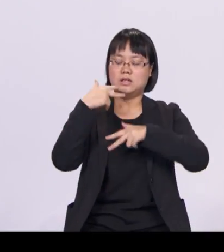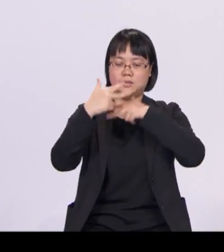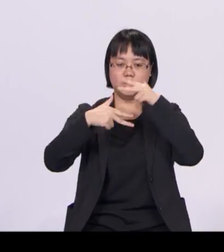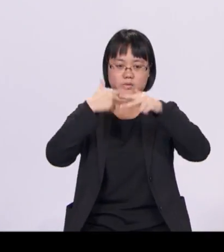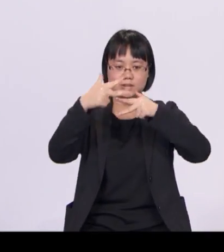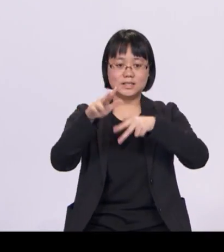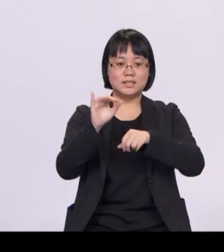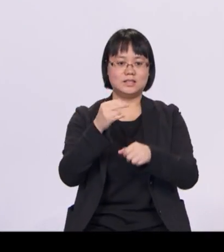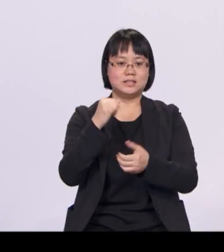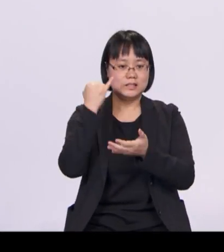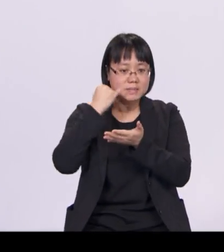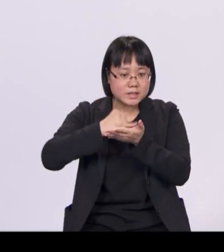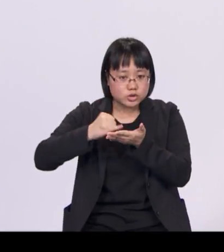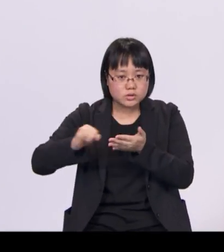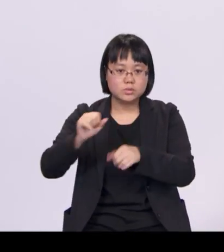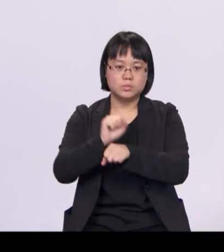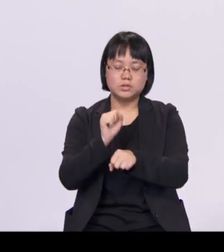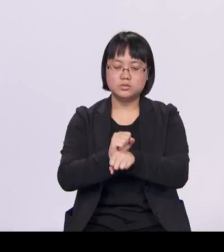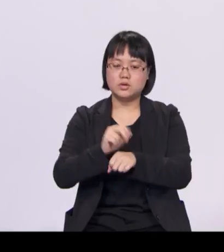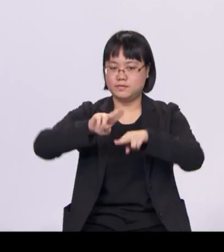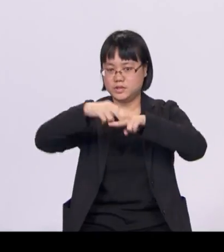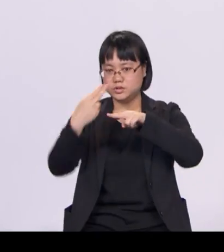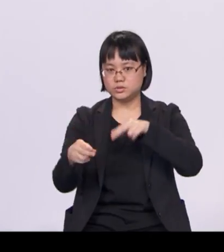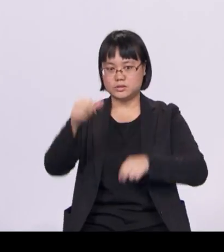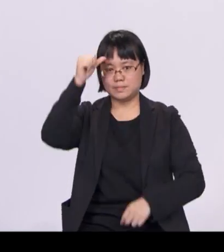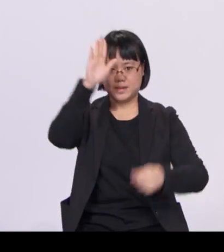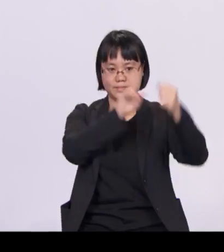reducing manpower and time required by 50%.